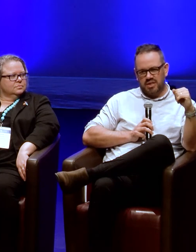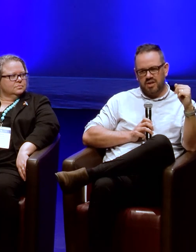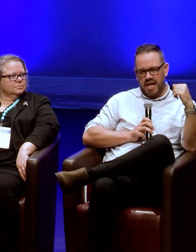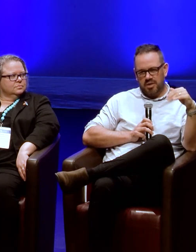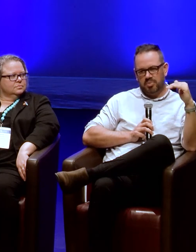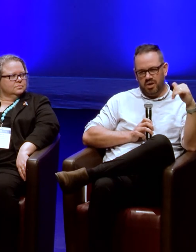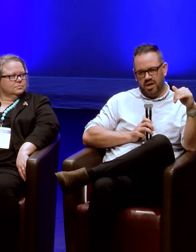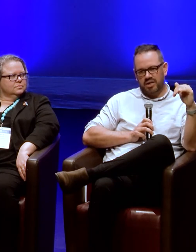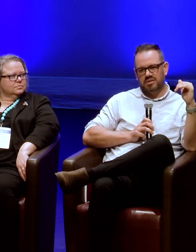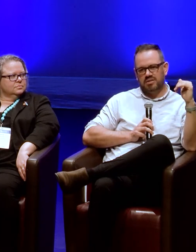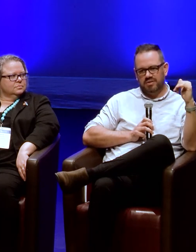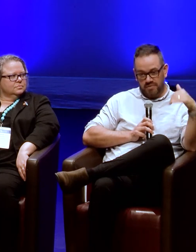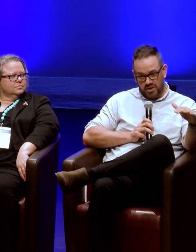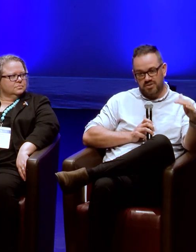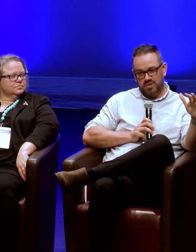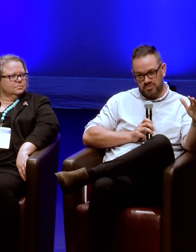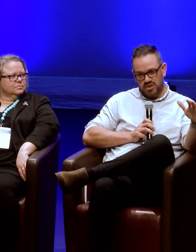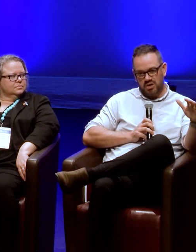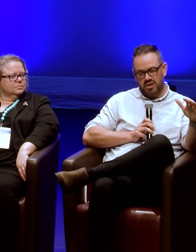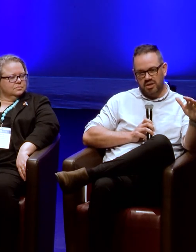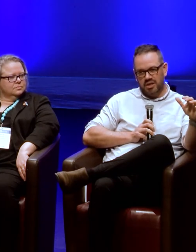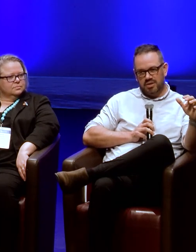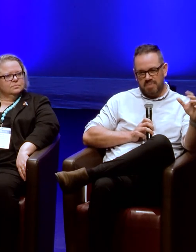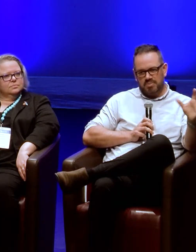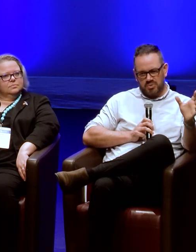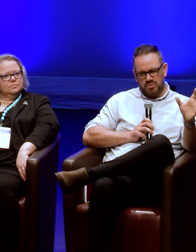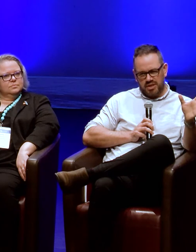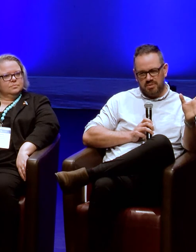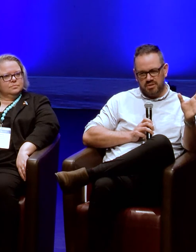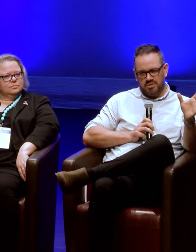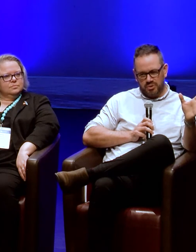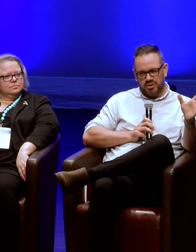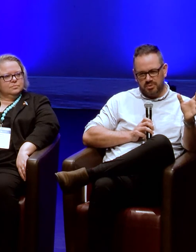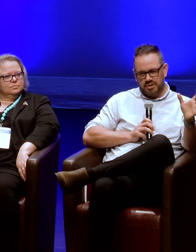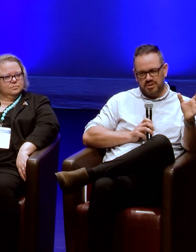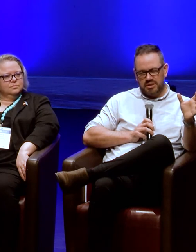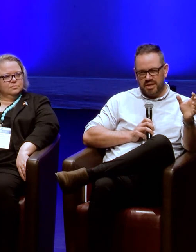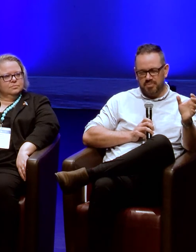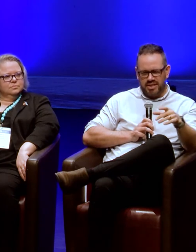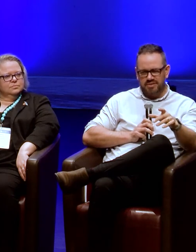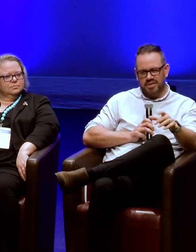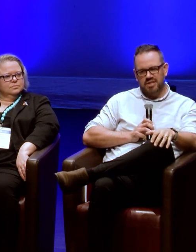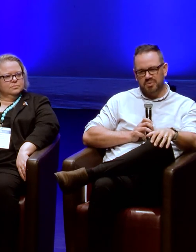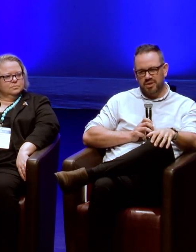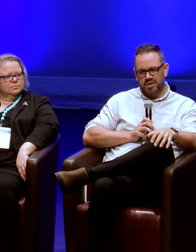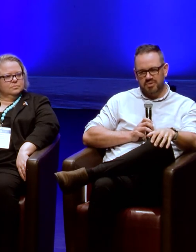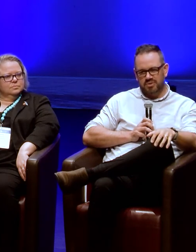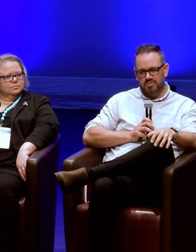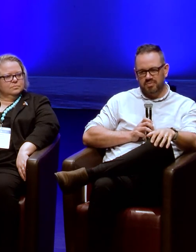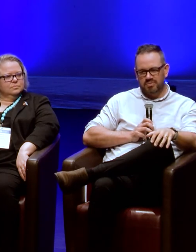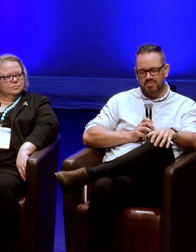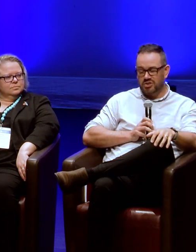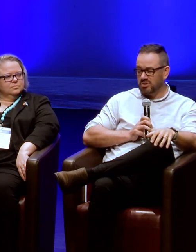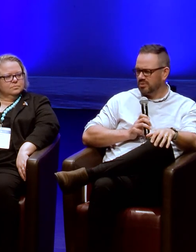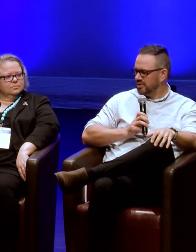authenticity that I had behind the philosophy of sharing maybe was reclaiming the word a little bit. But I can definitely see where you're coming